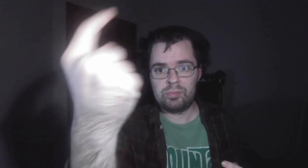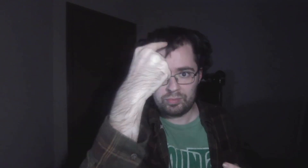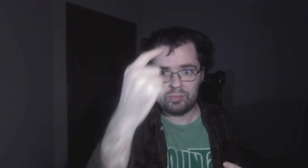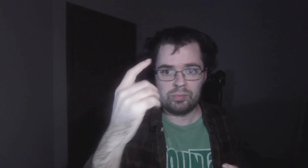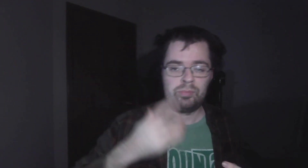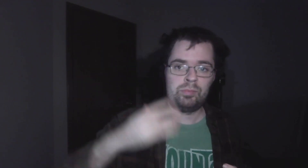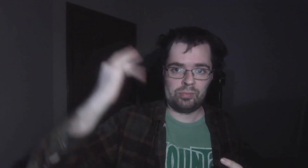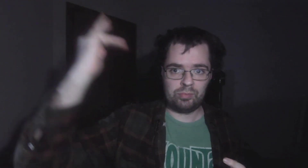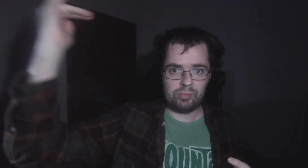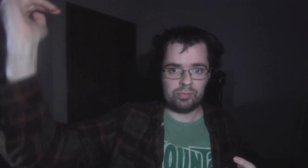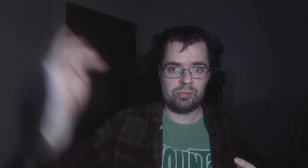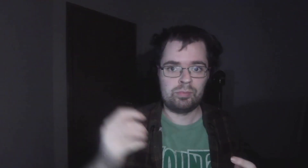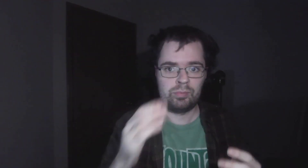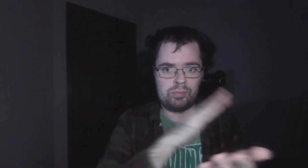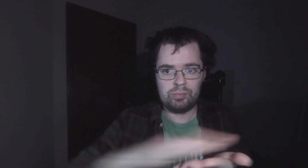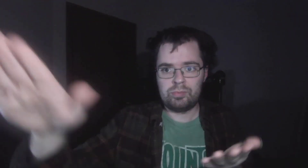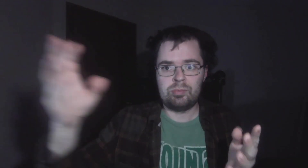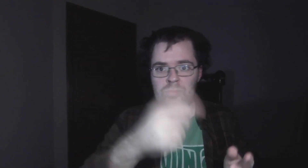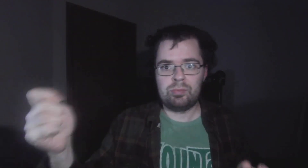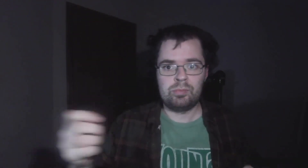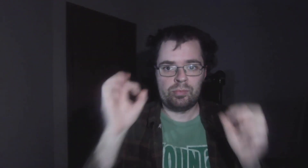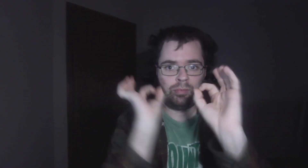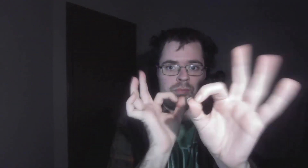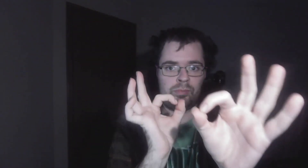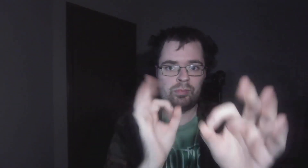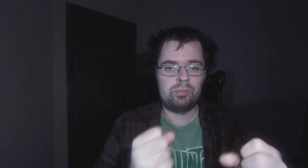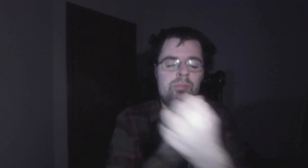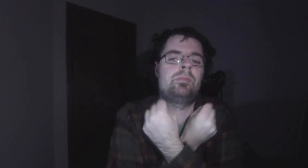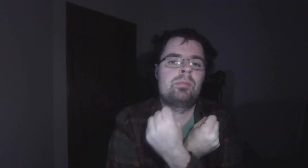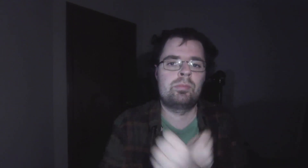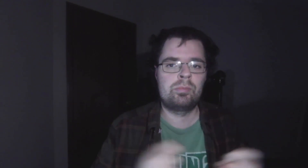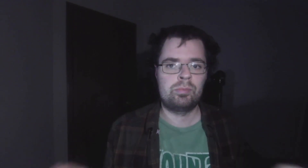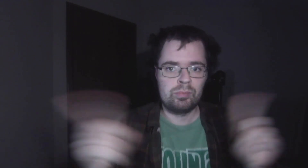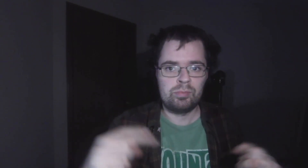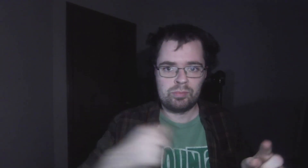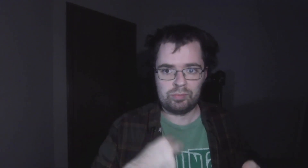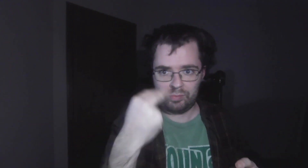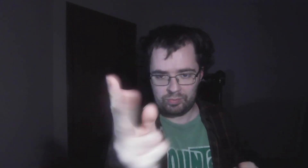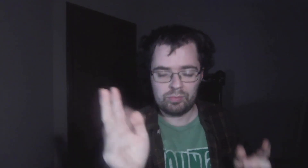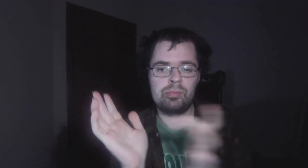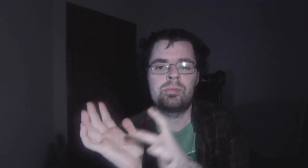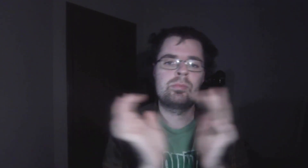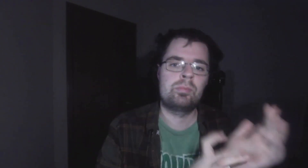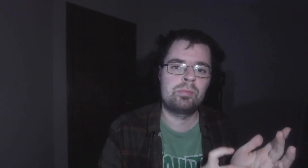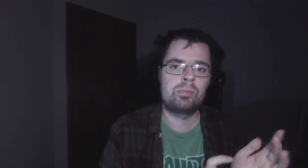face, shining pure and perfect love when I see you.